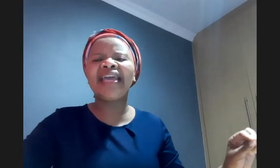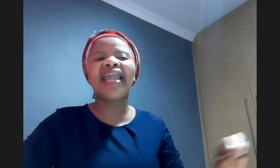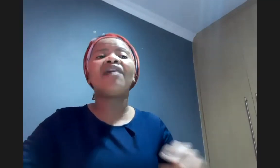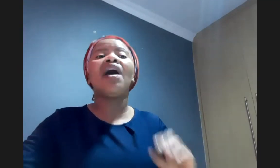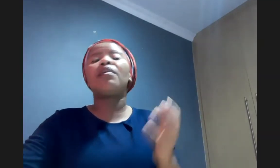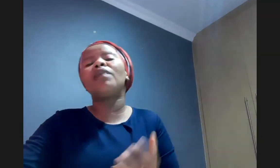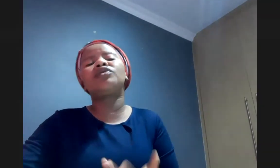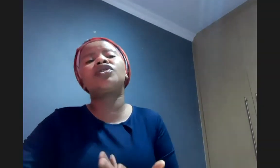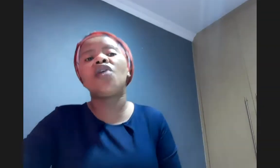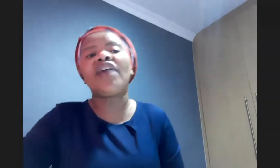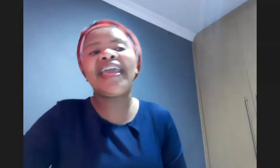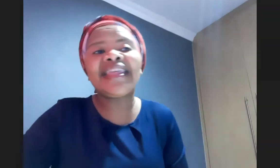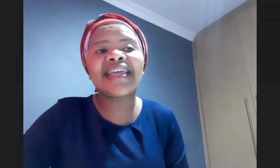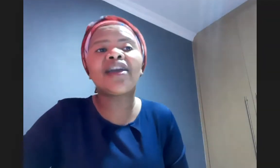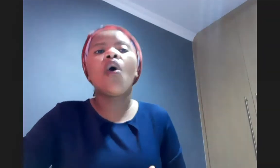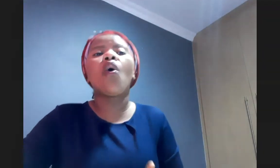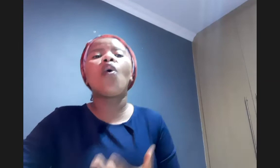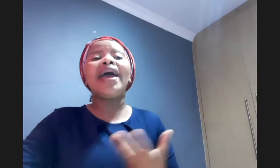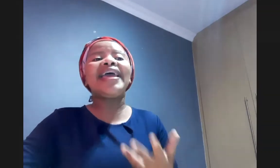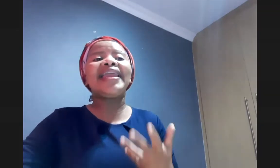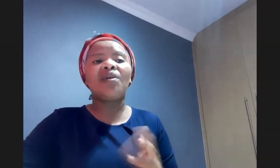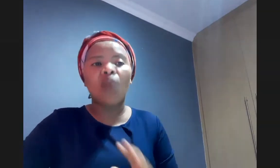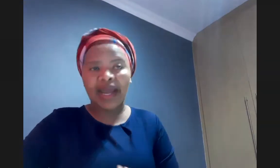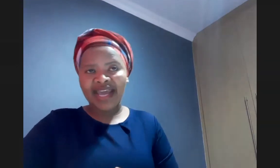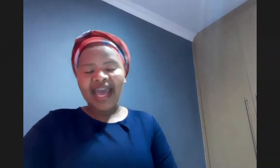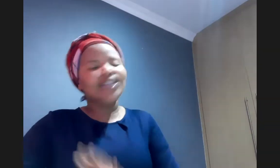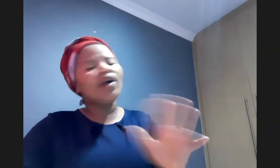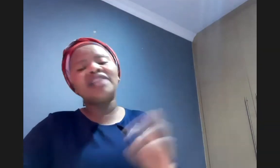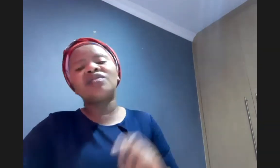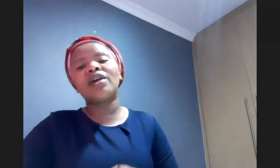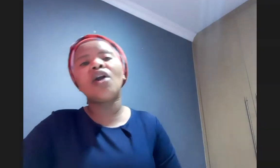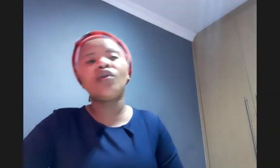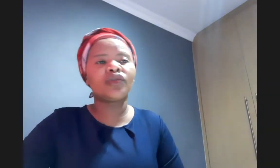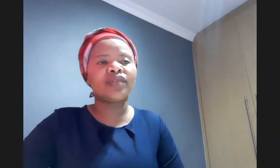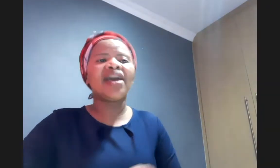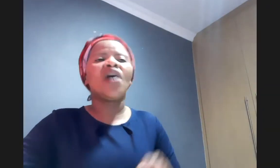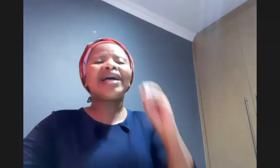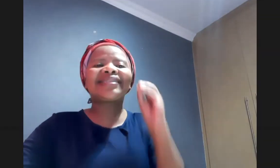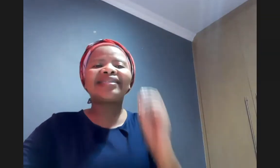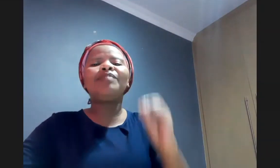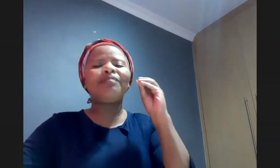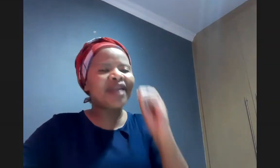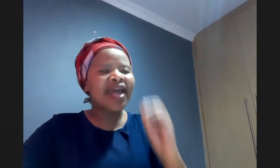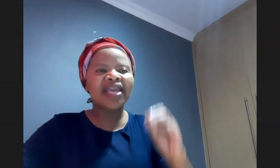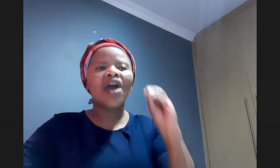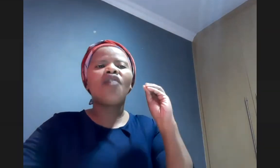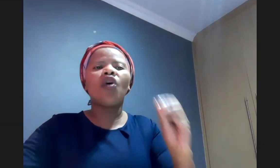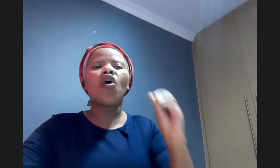in life but we don't want to serve anything or anyone and so as we close today we are simply praying for